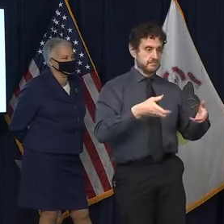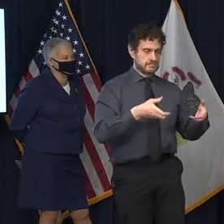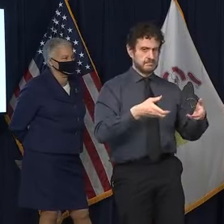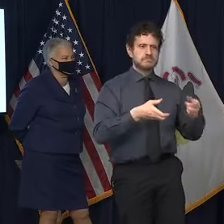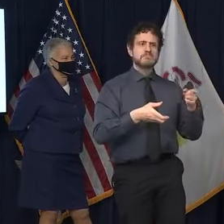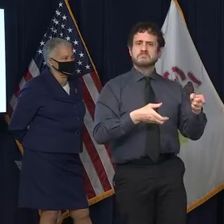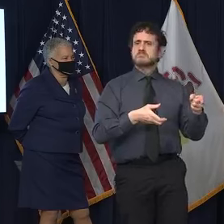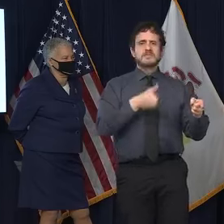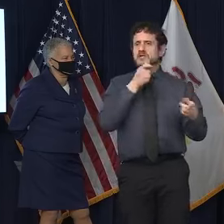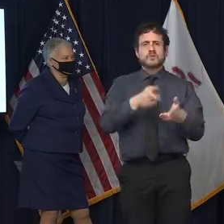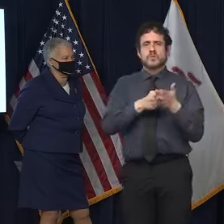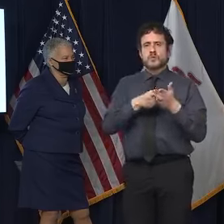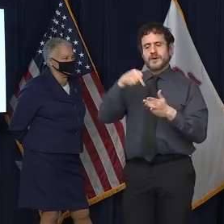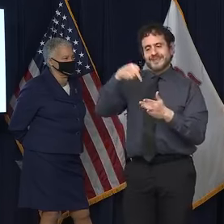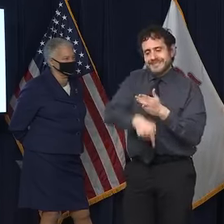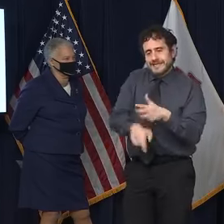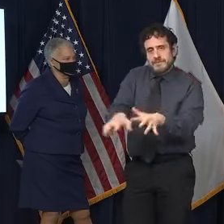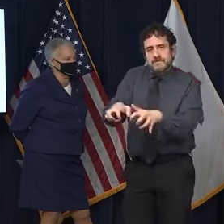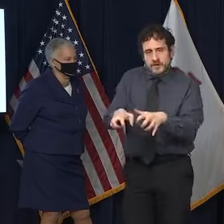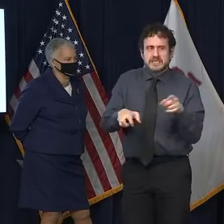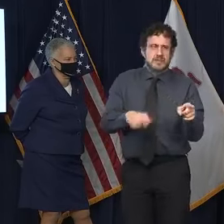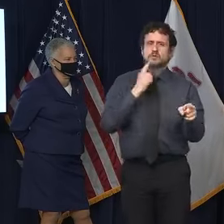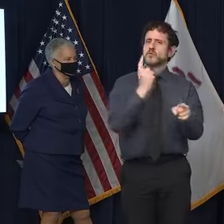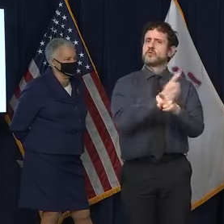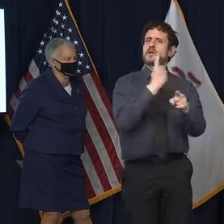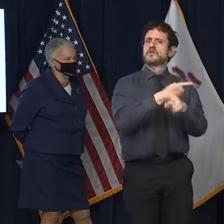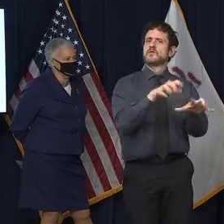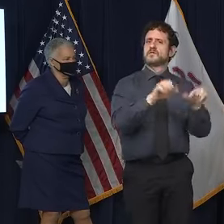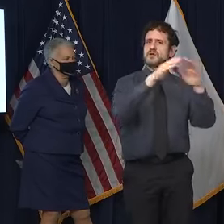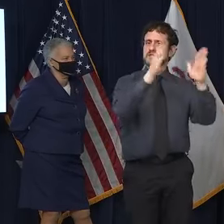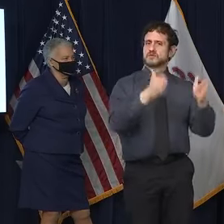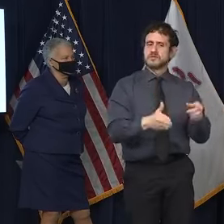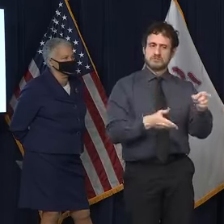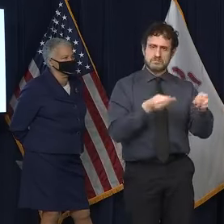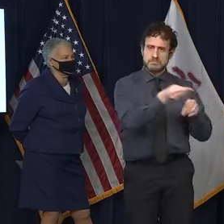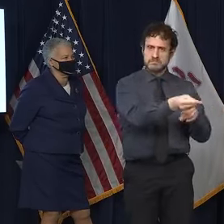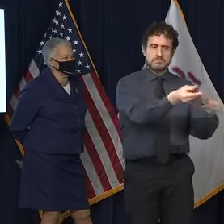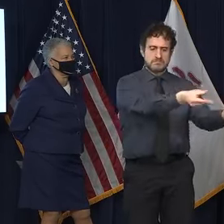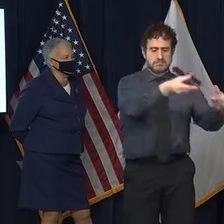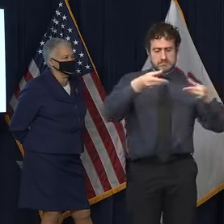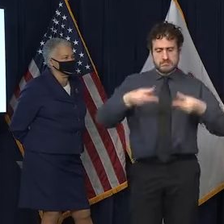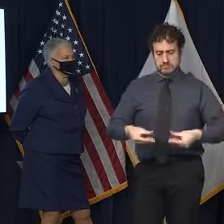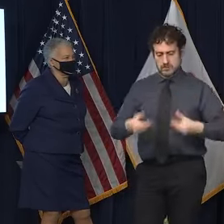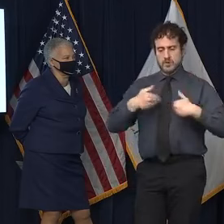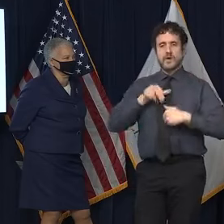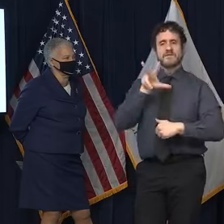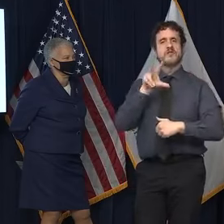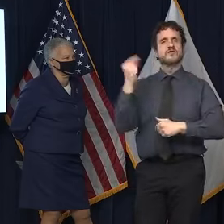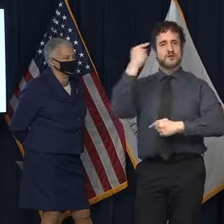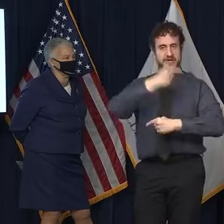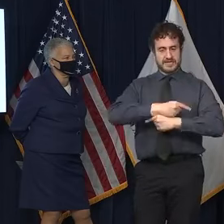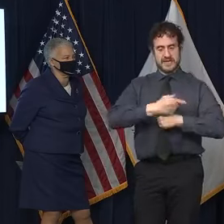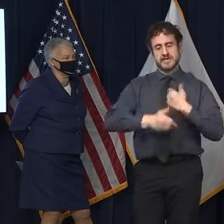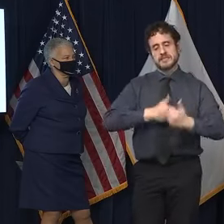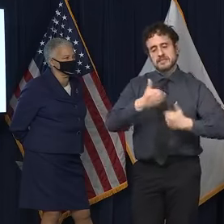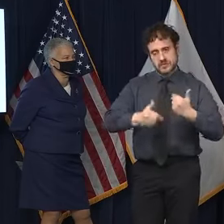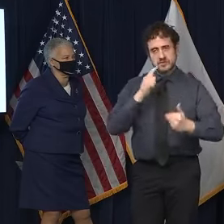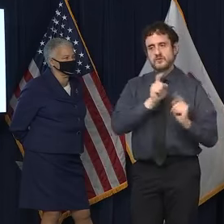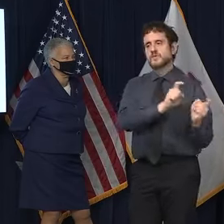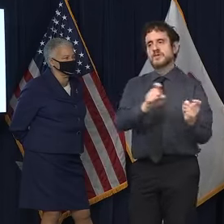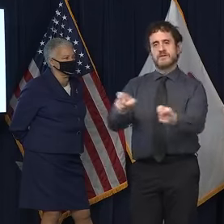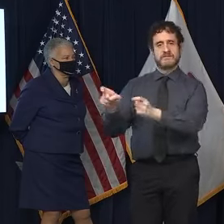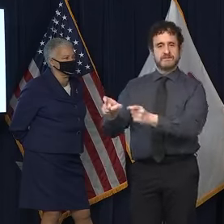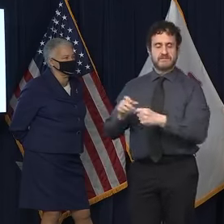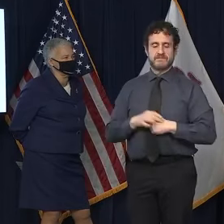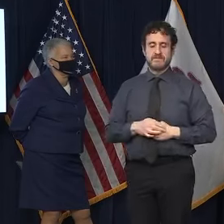freezer storage that most vaccines go into, you have a 30 day window in which to vaccinate